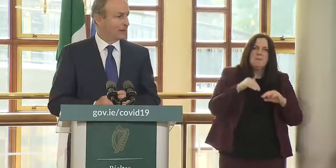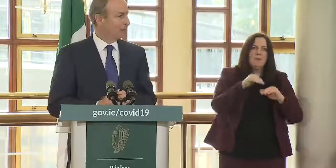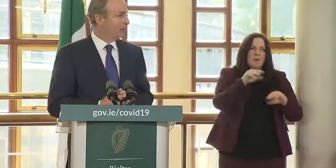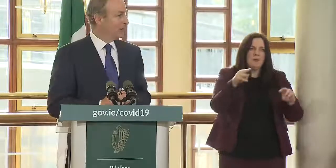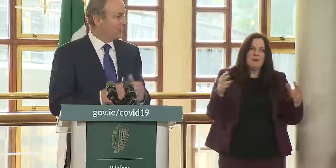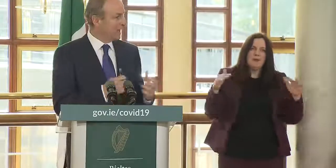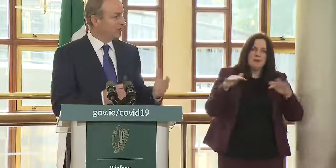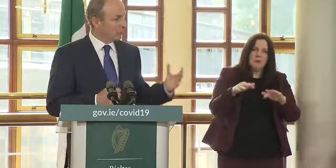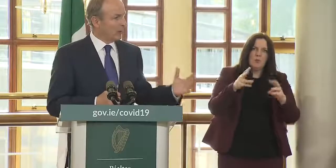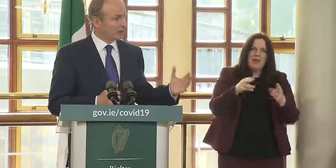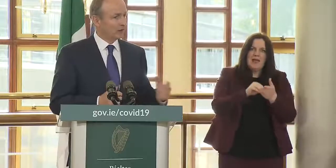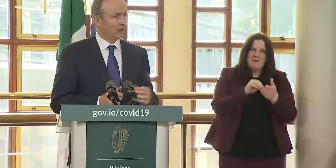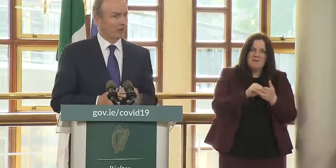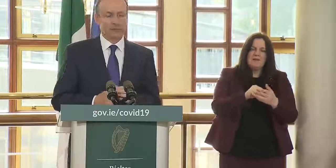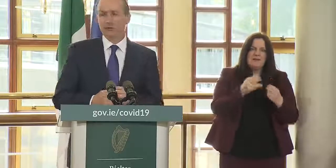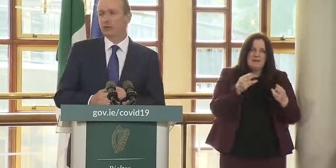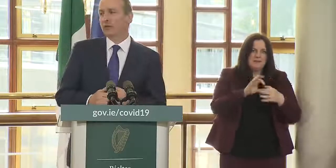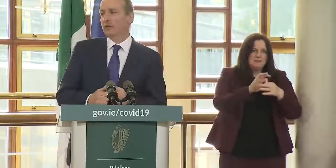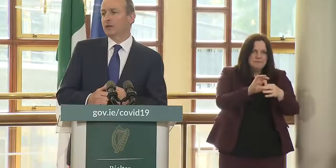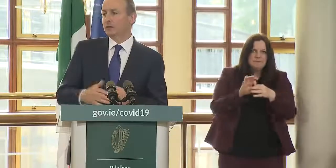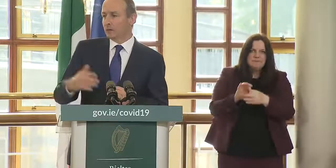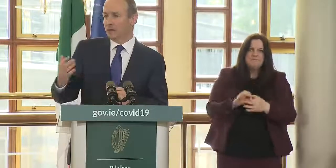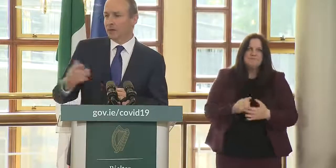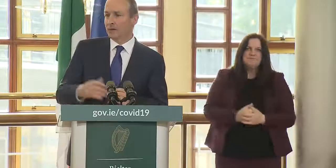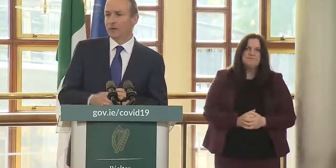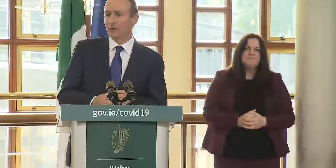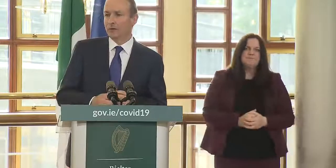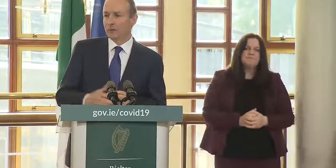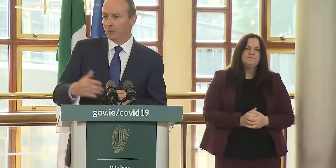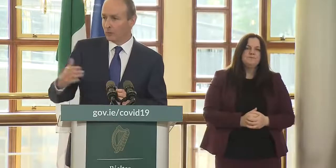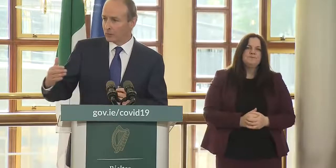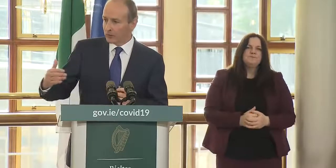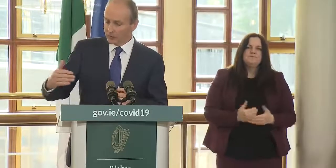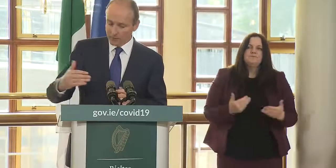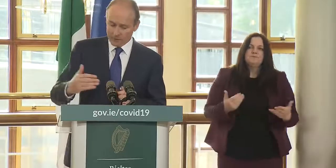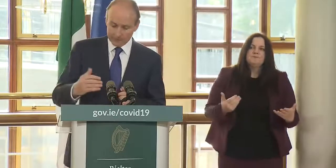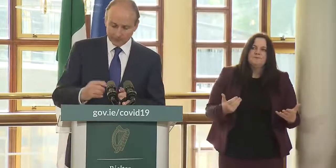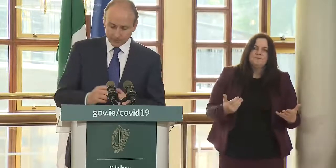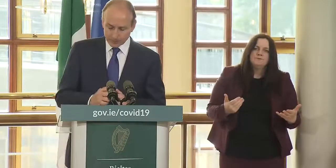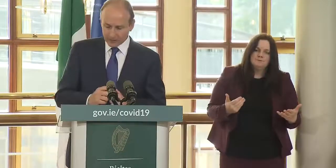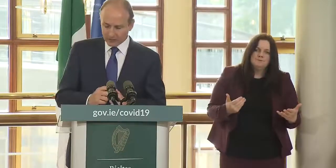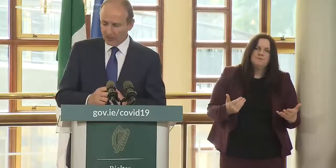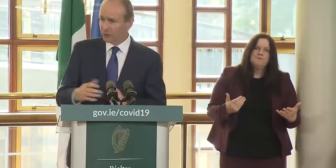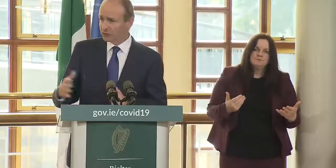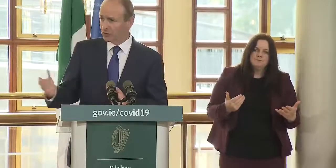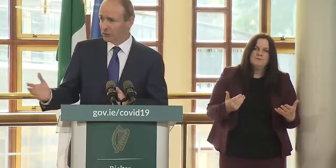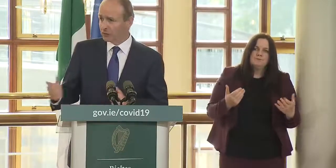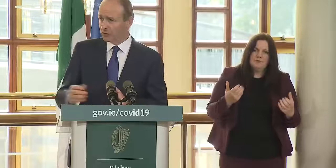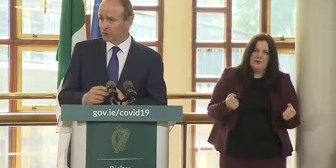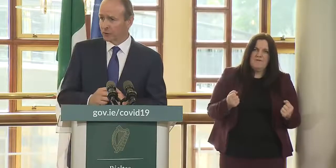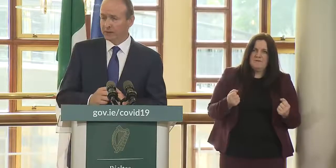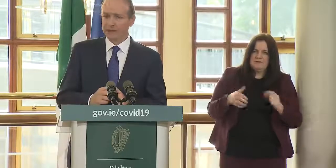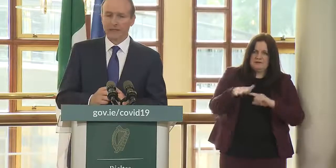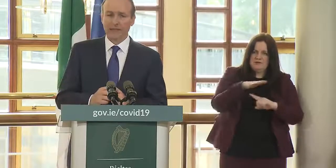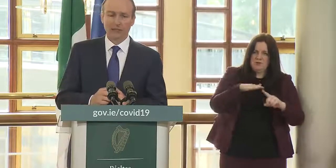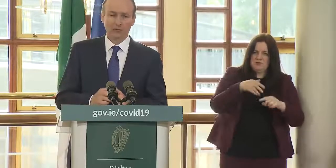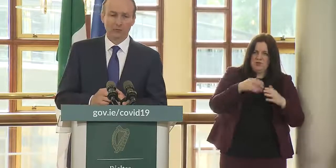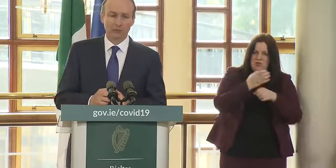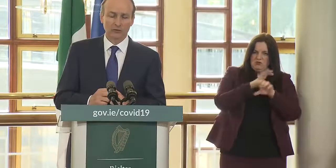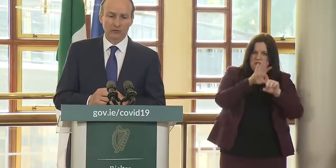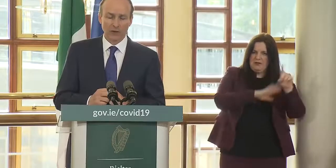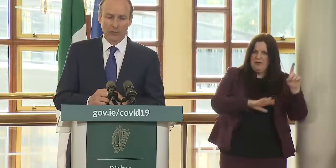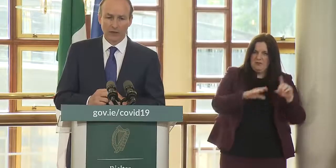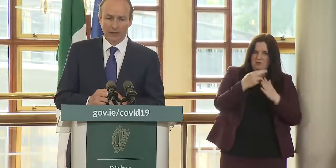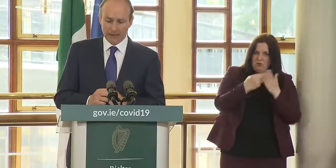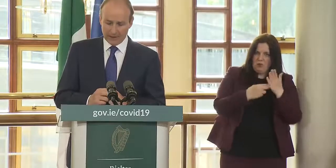you know engaged with in terms of um the the the situation in the country and so on and